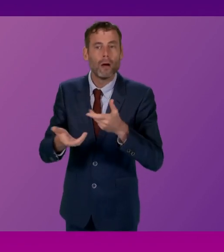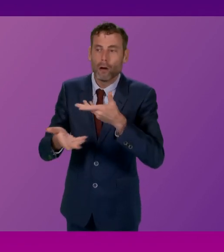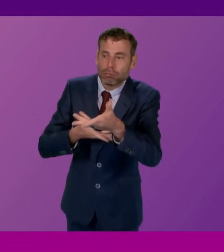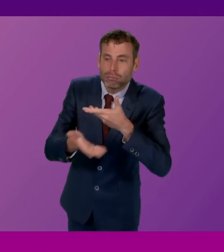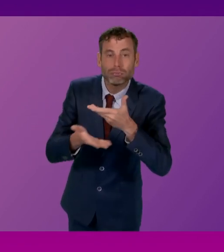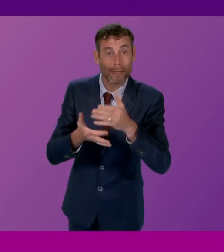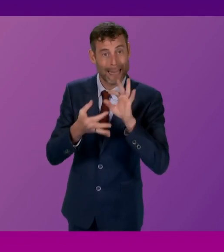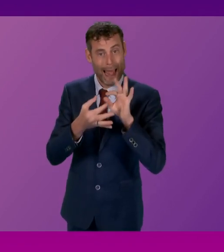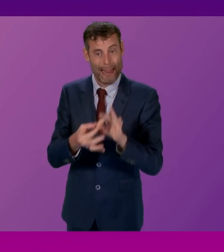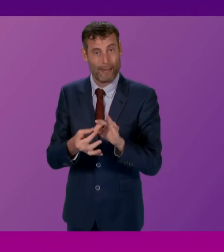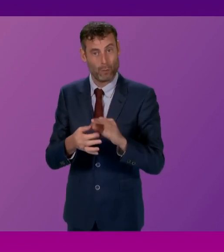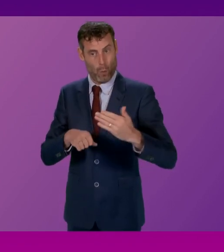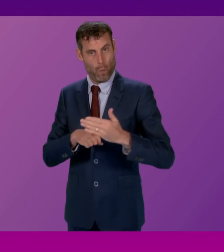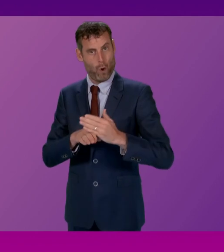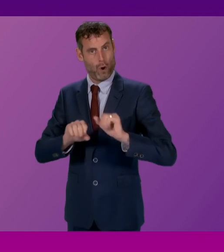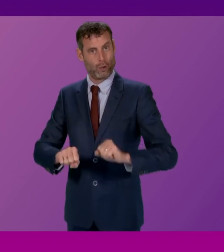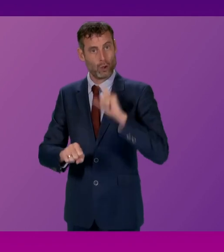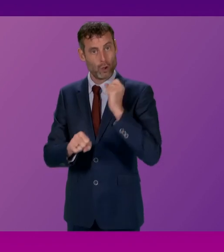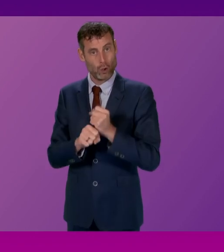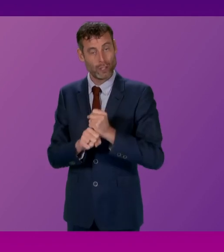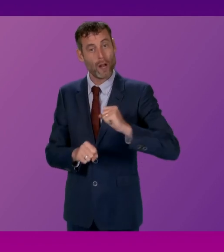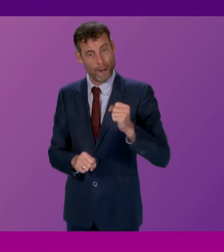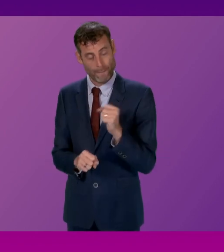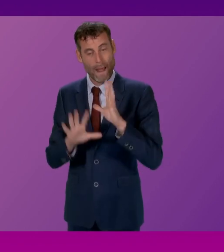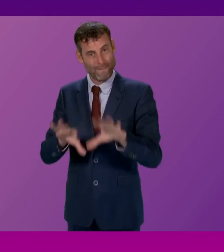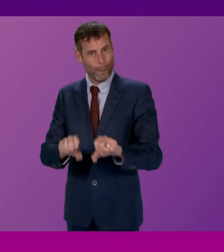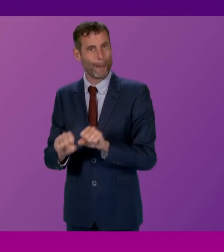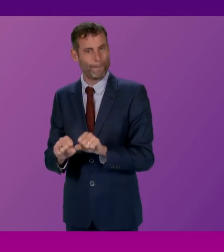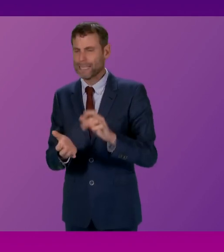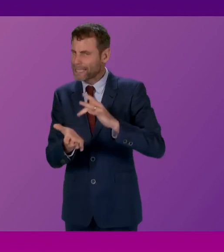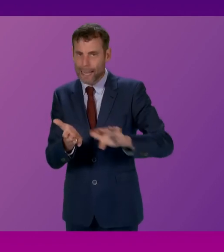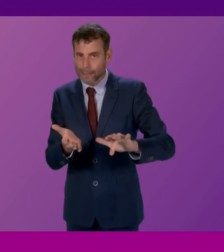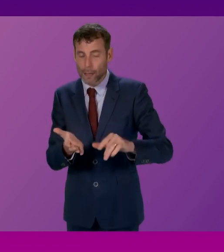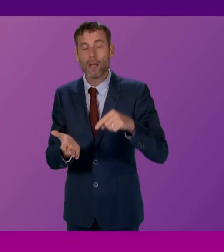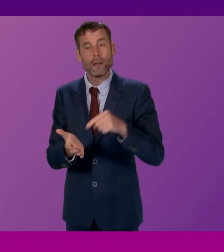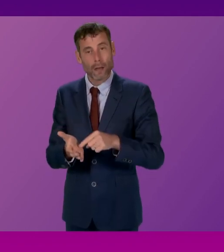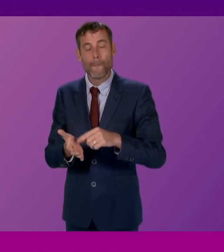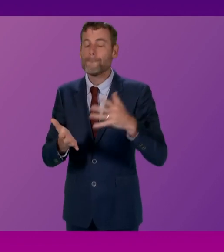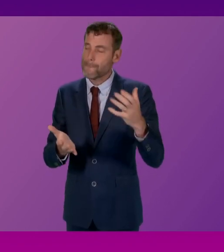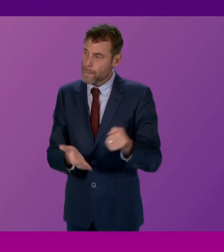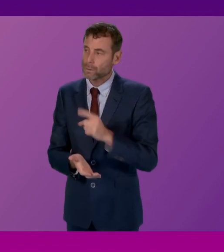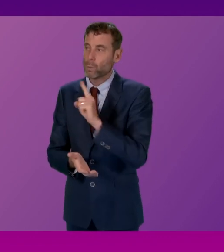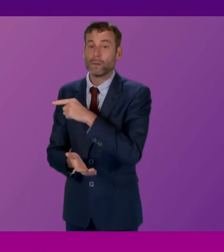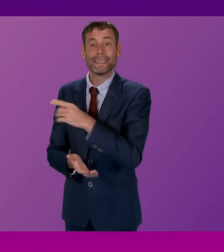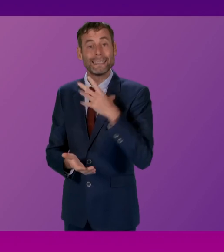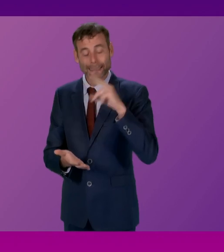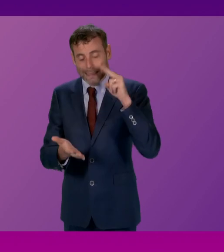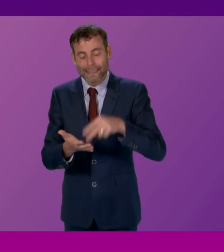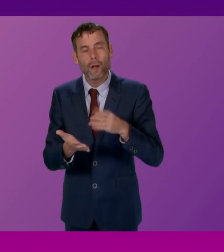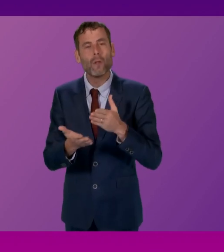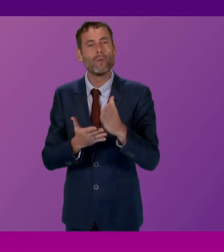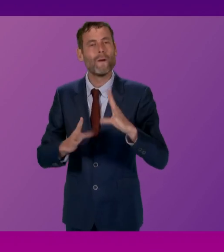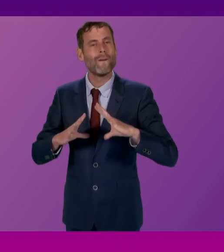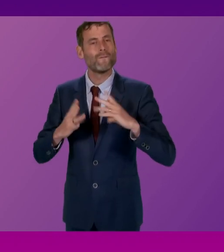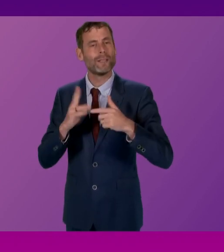business of the Scottish government is subject to freedom of information law, irrespective of its format or the platform on which it